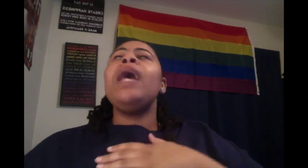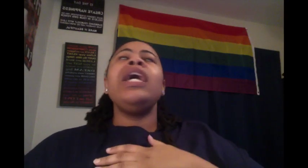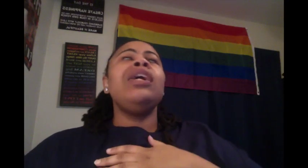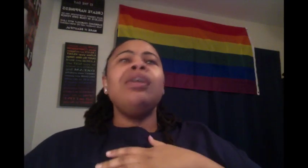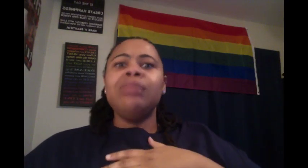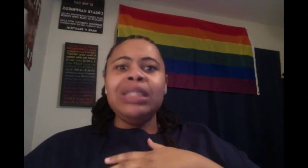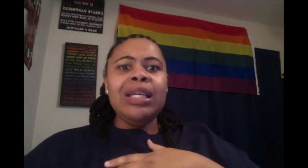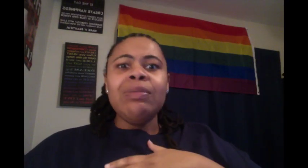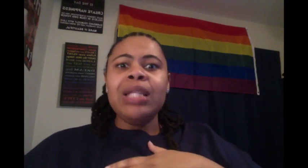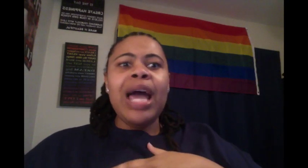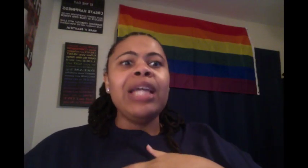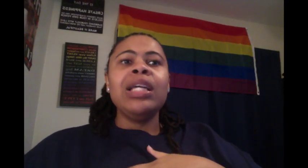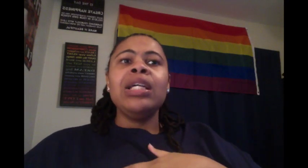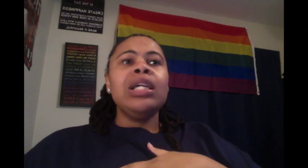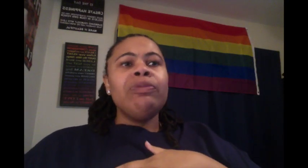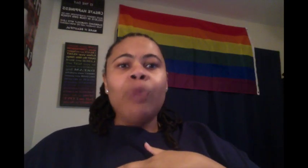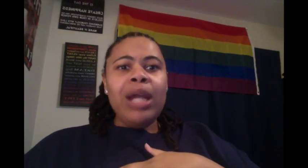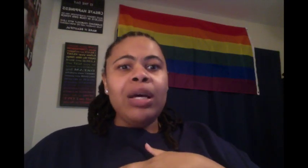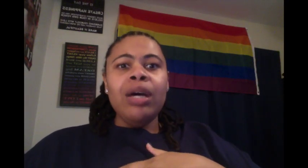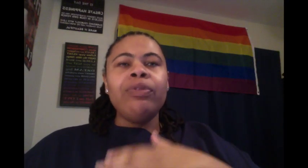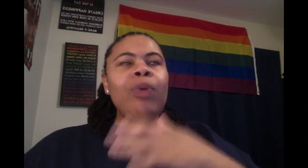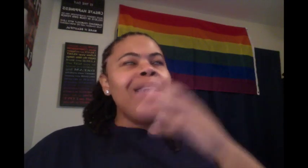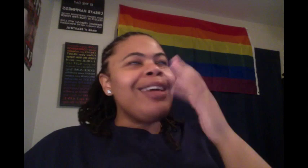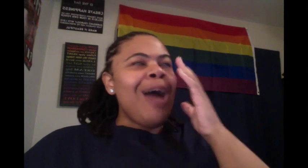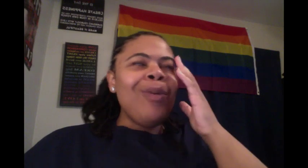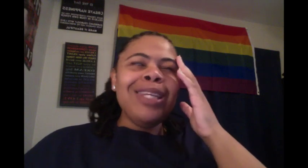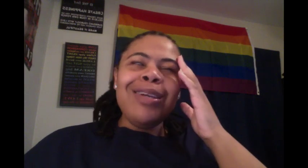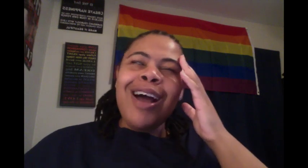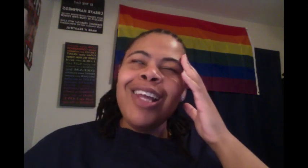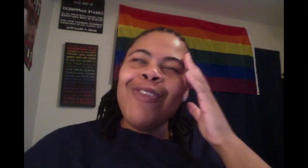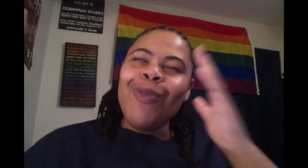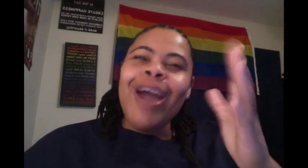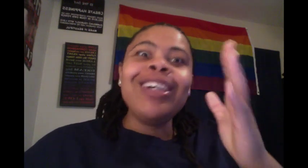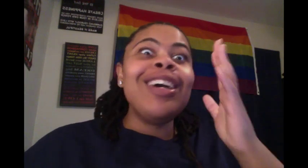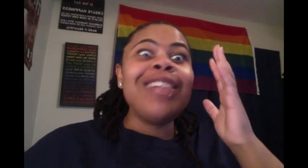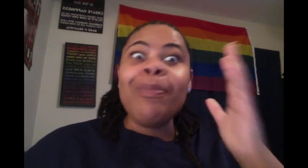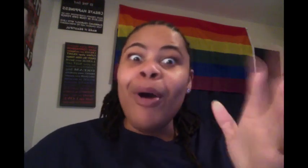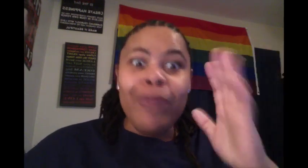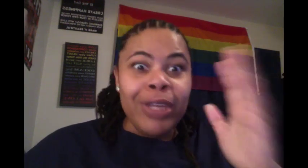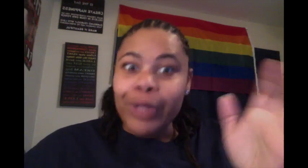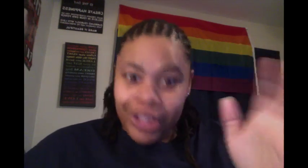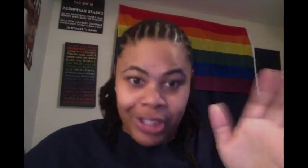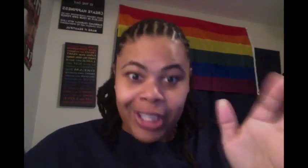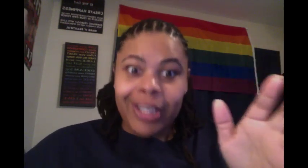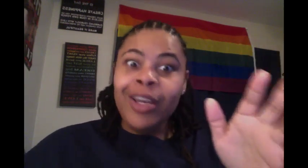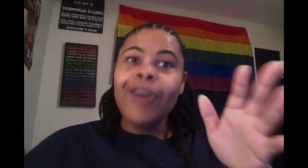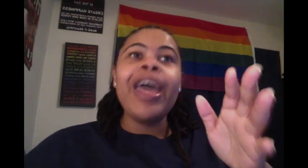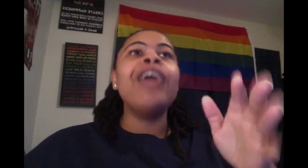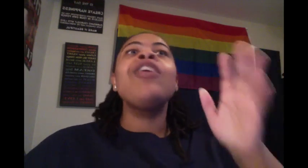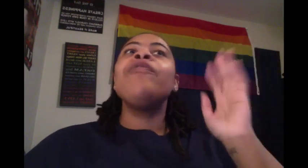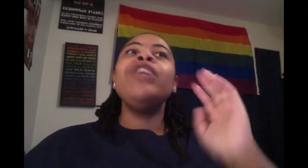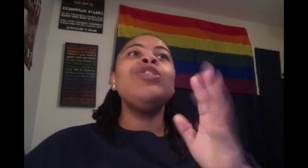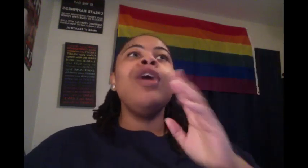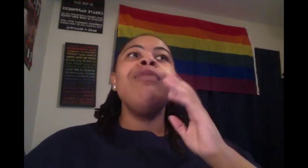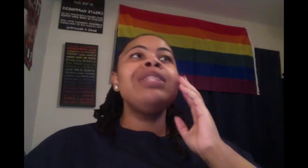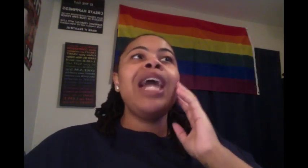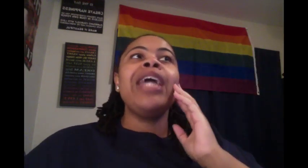And, um, she was like, Veronica. I want to keep calling her Veronica because they both evil as shit. Okay. Victoria was like,